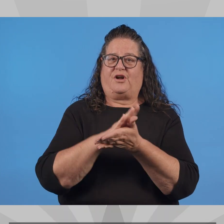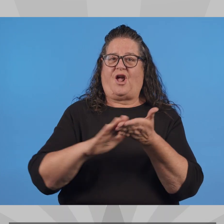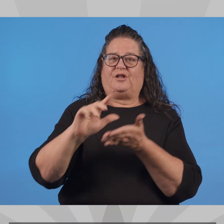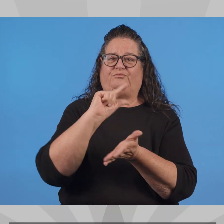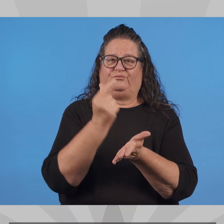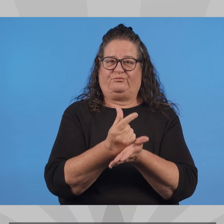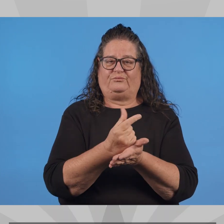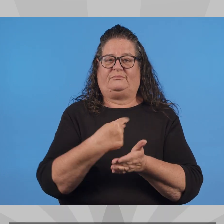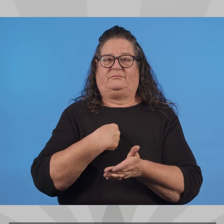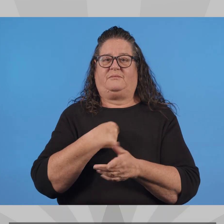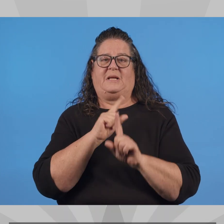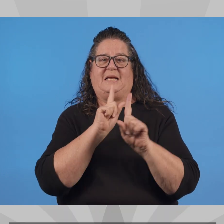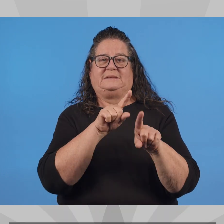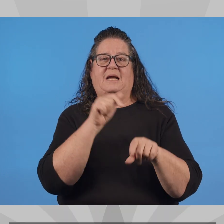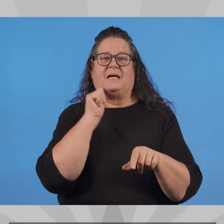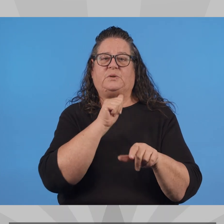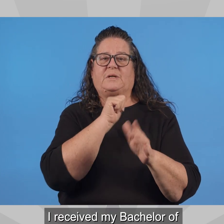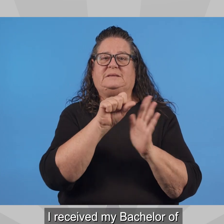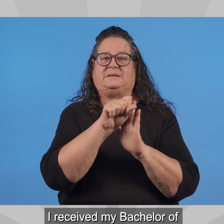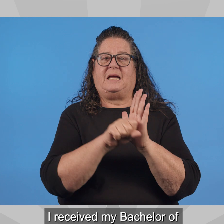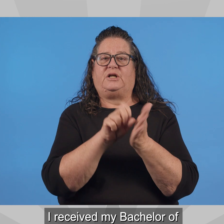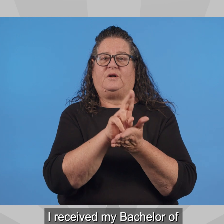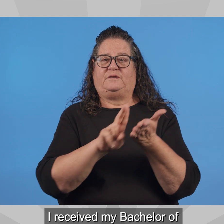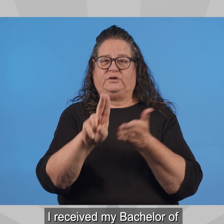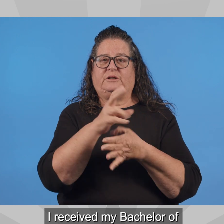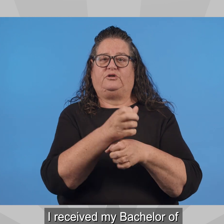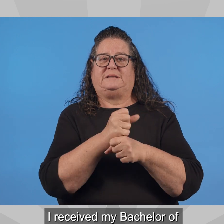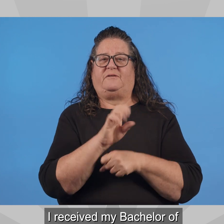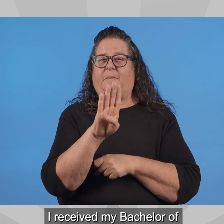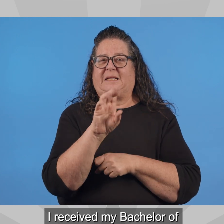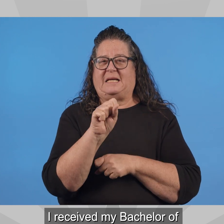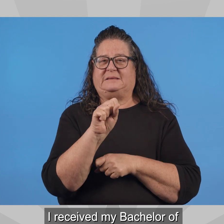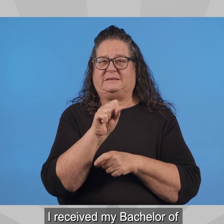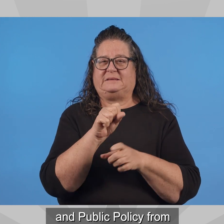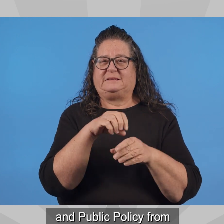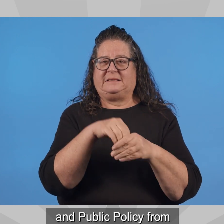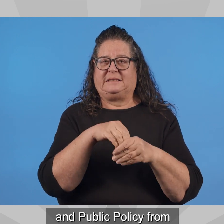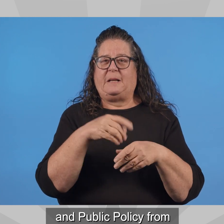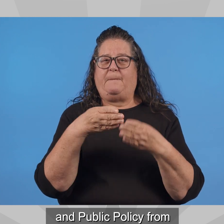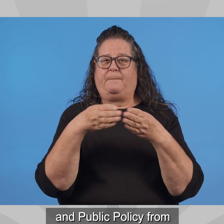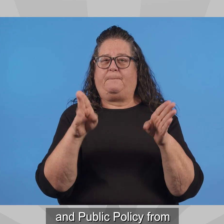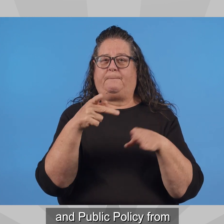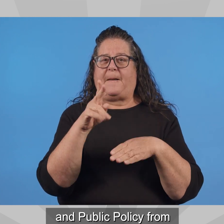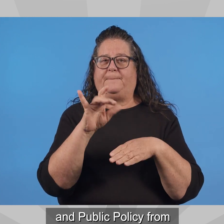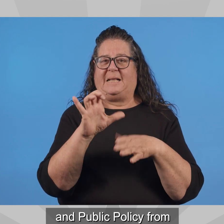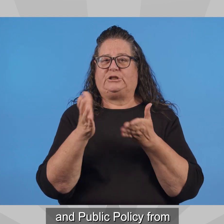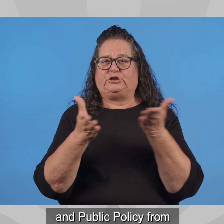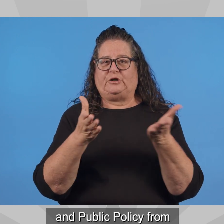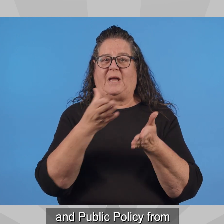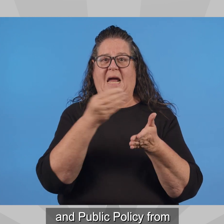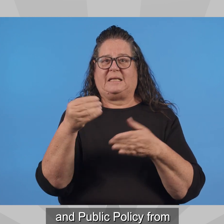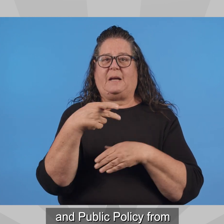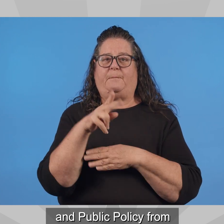first-generation college graduate. I received my Bachelor of Science in Public Service and Public Policy from